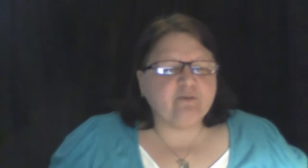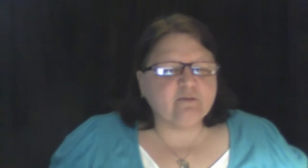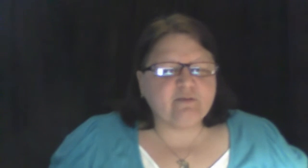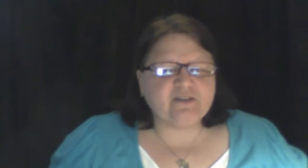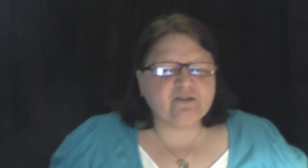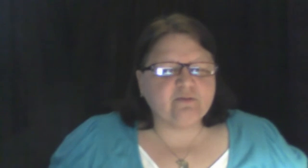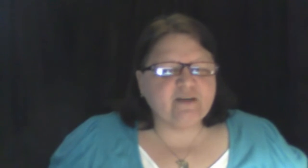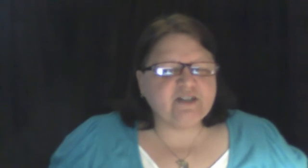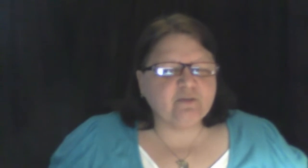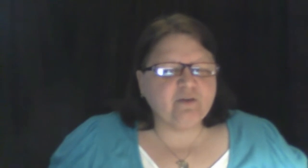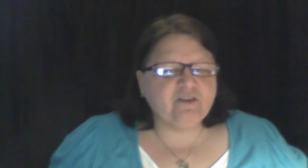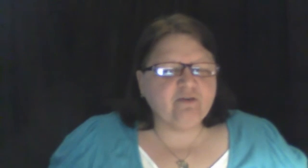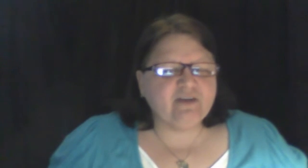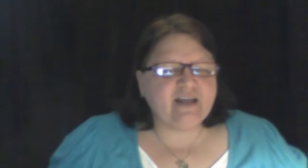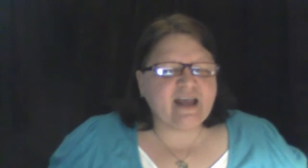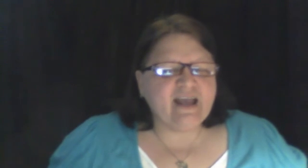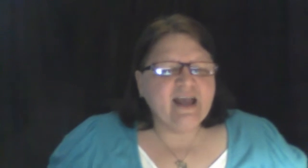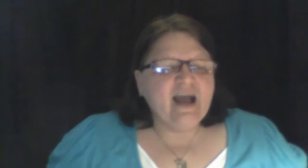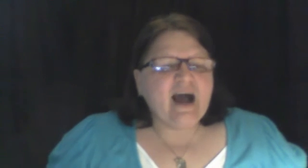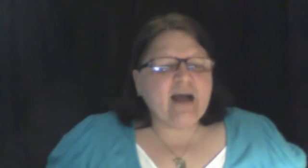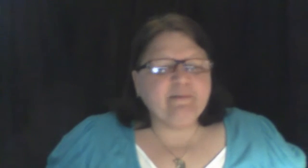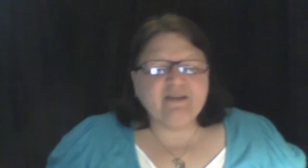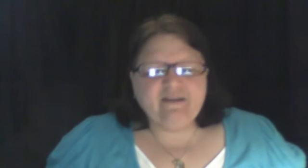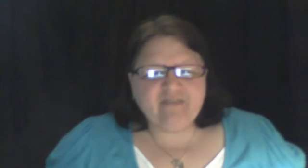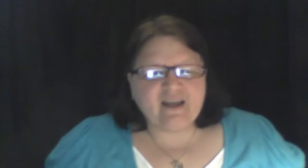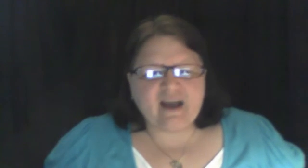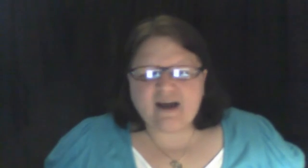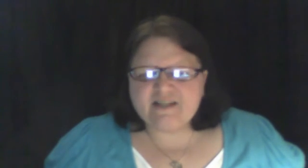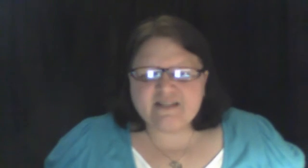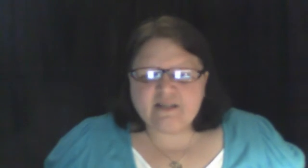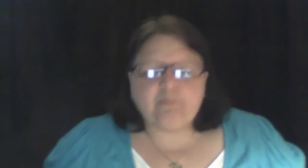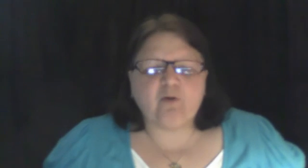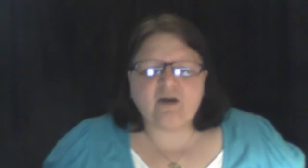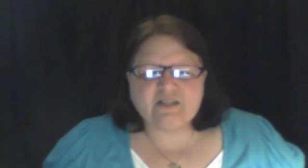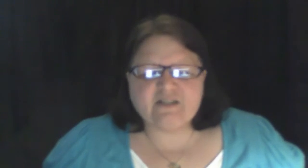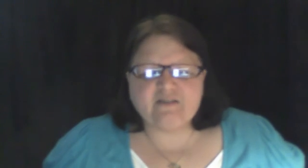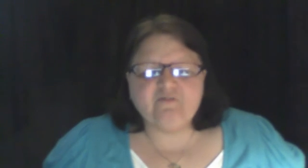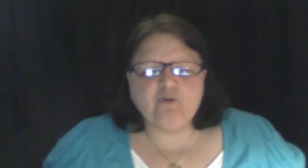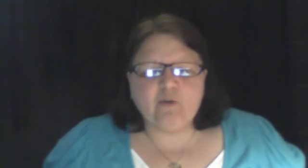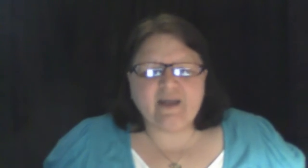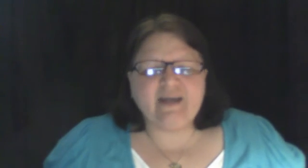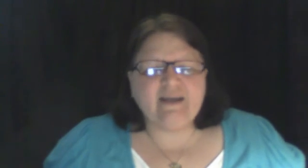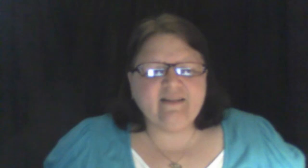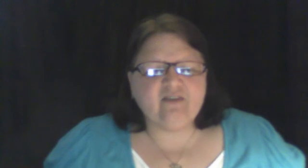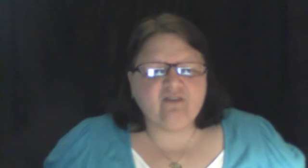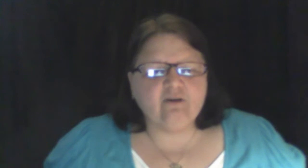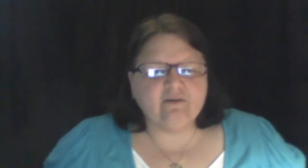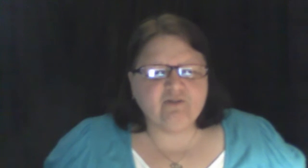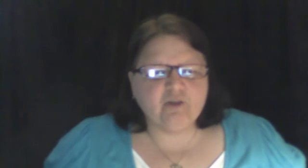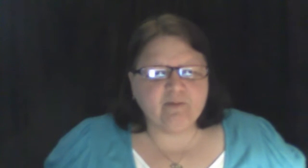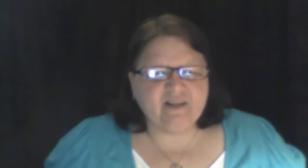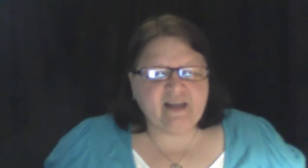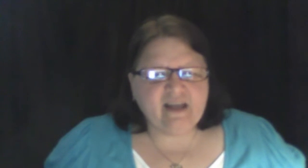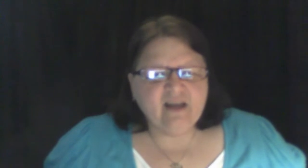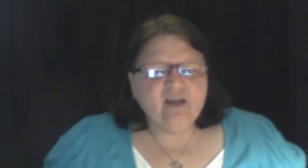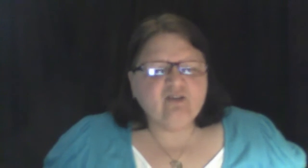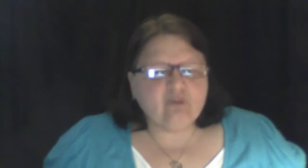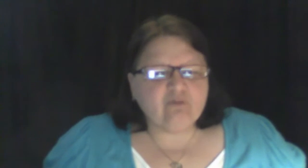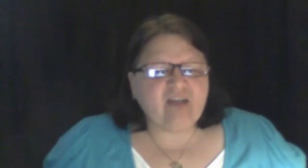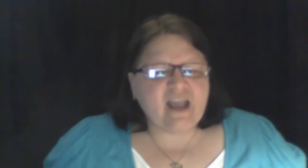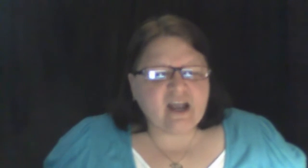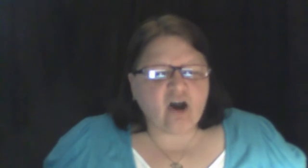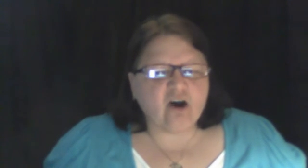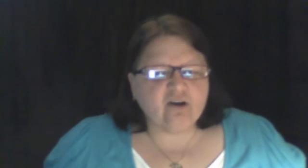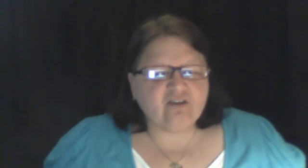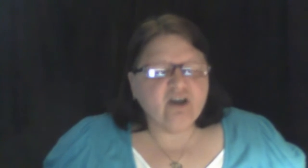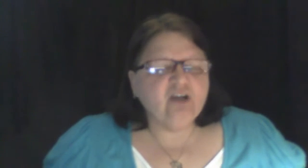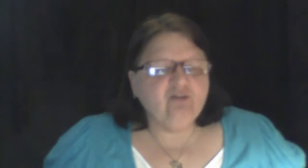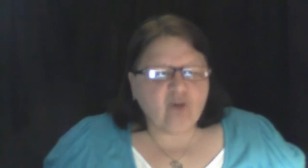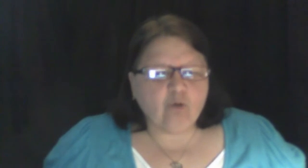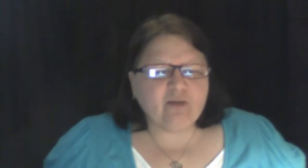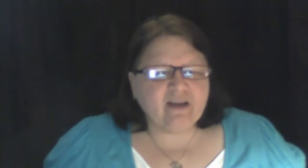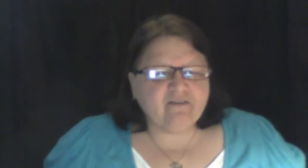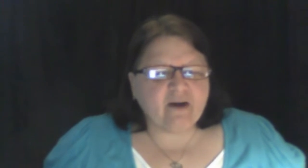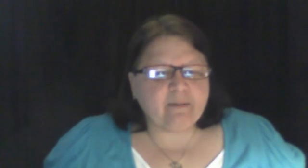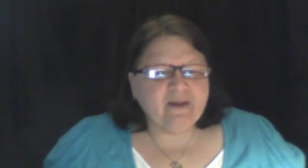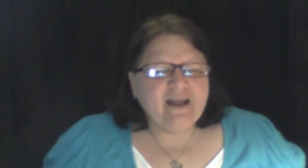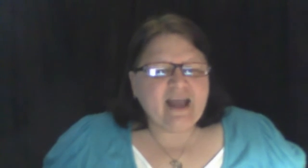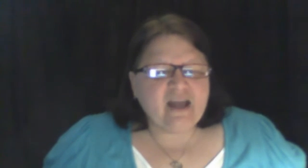-fold restoration with you today. I believe that God is in the process of doing it in this year of Jubilee. So take heart, don't give up and